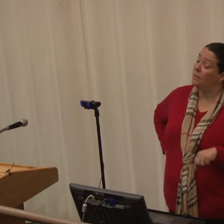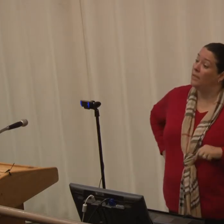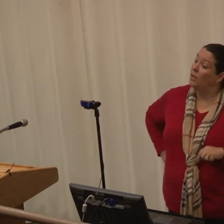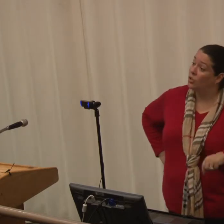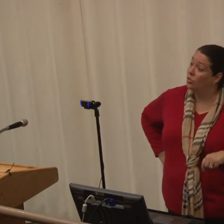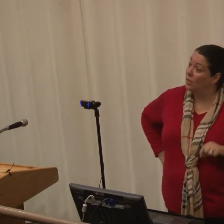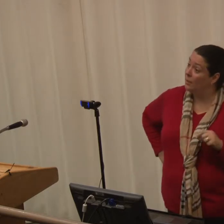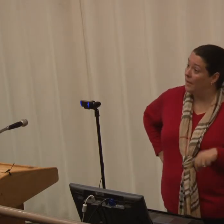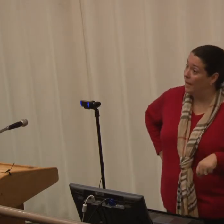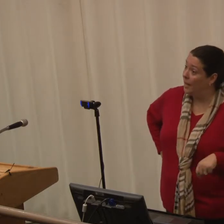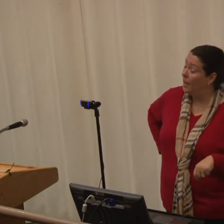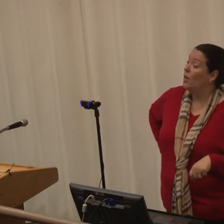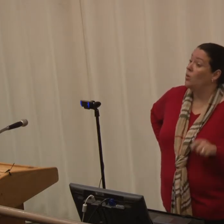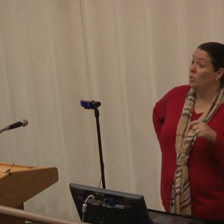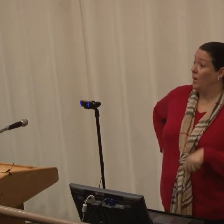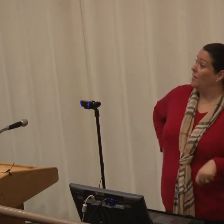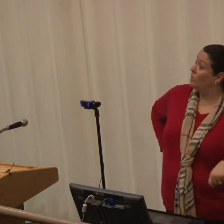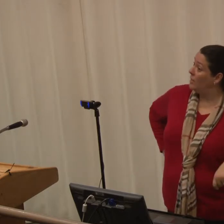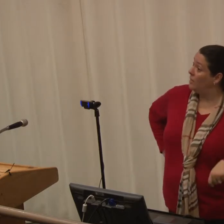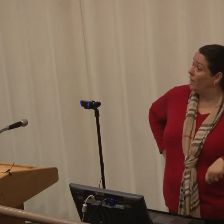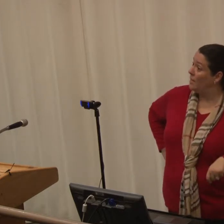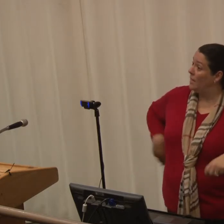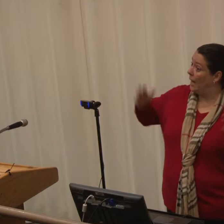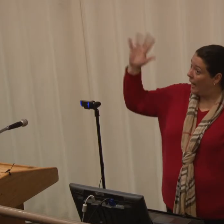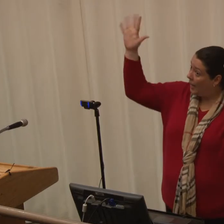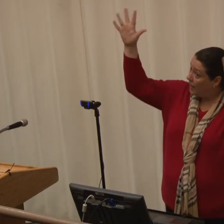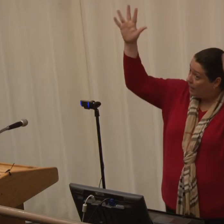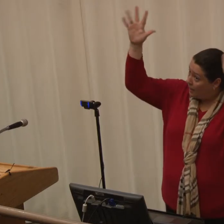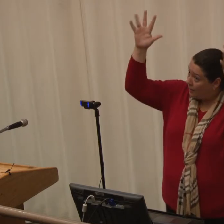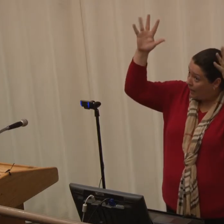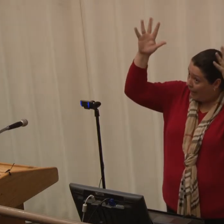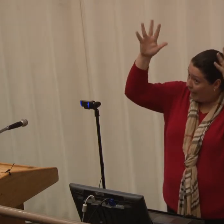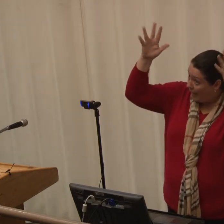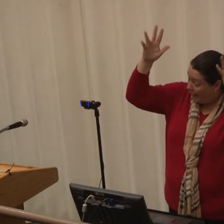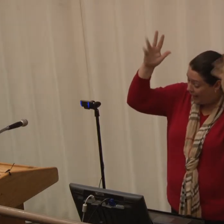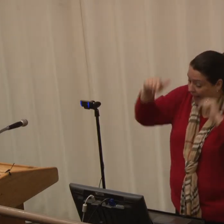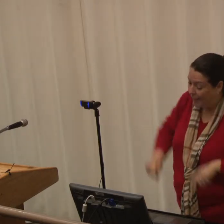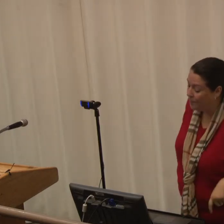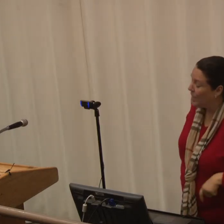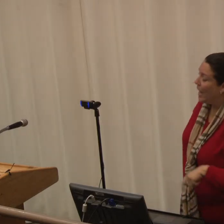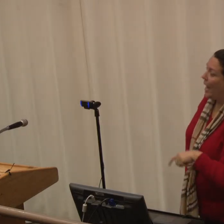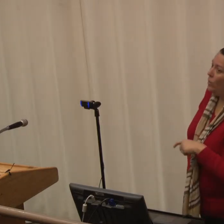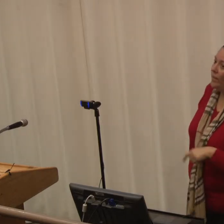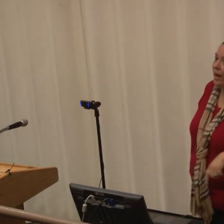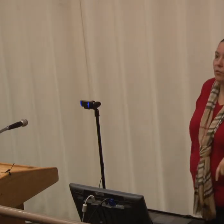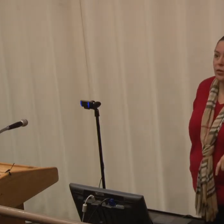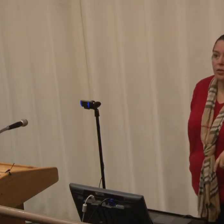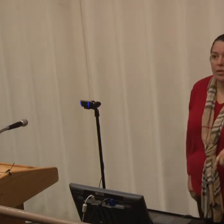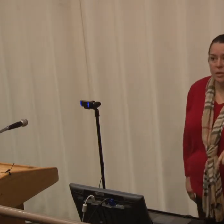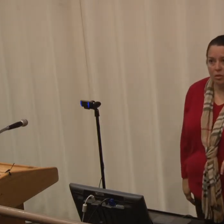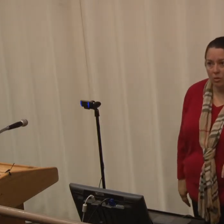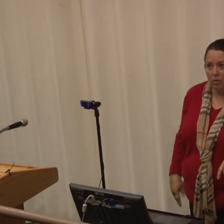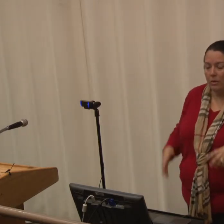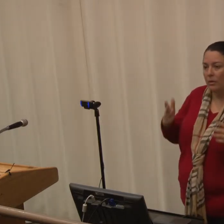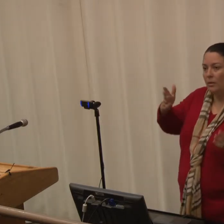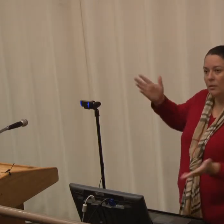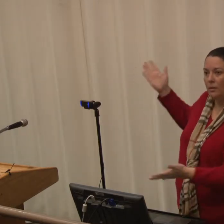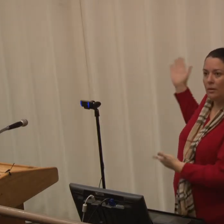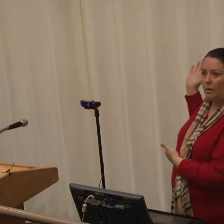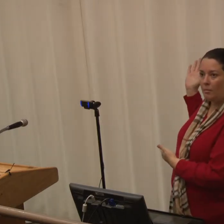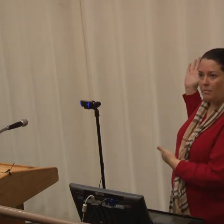thank the Multicultural Committee who sponsored this event today. Yay. And without further ado,